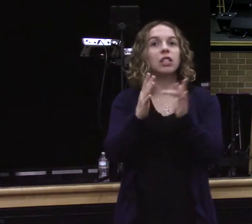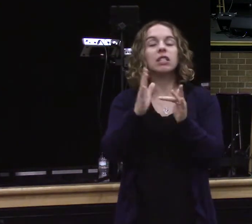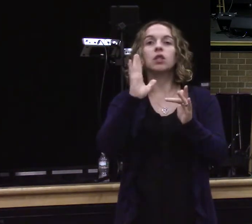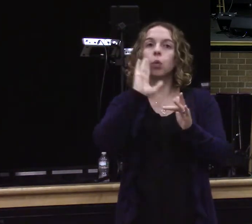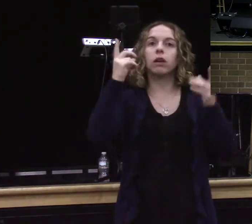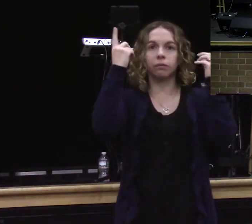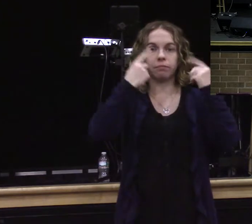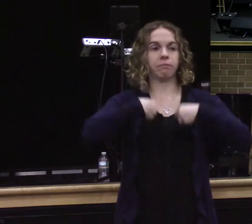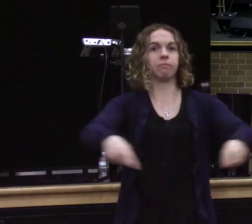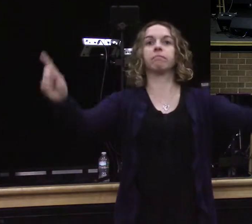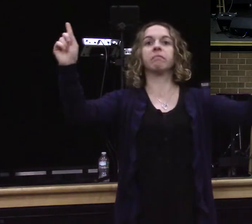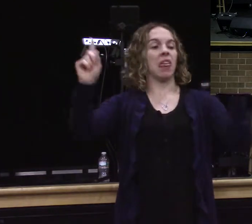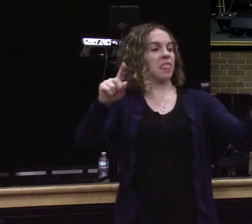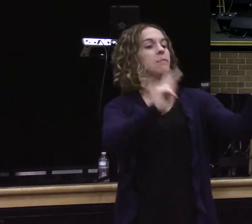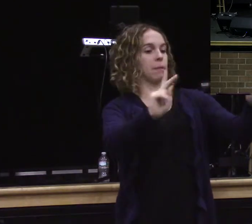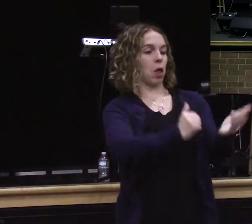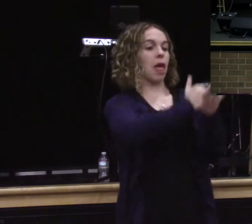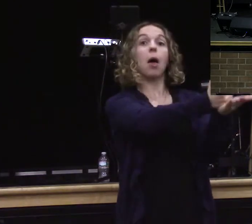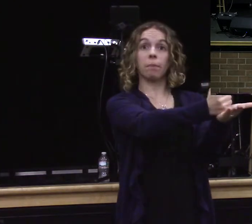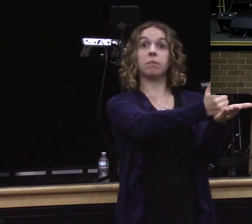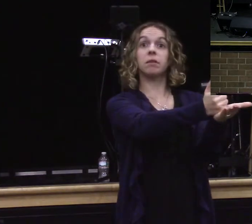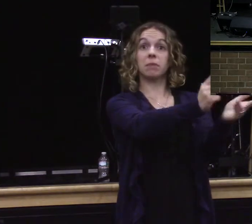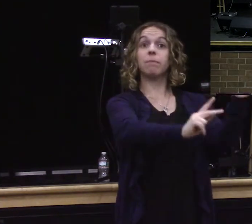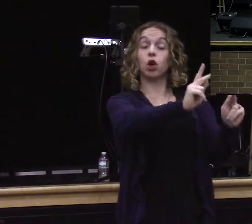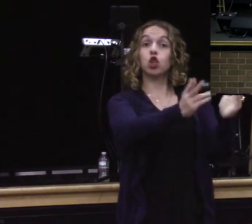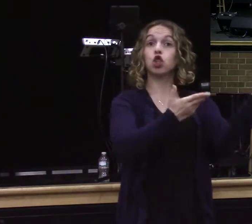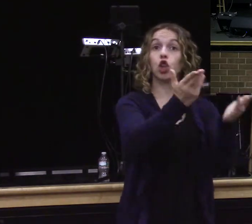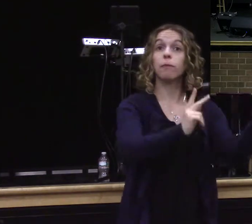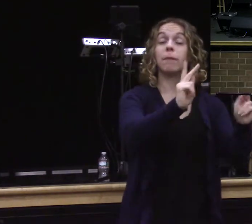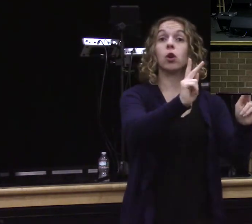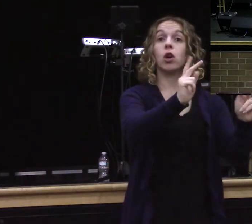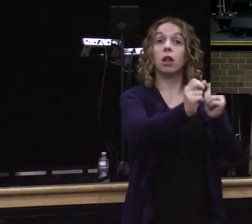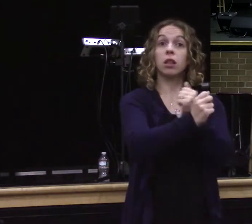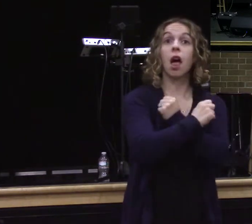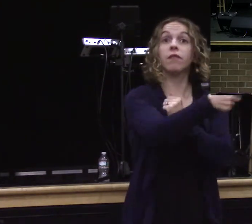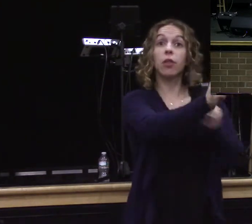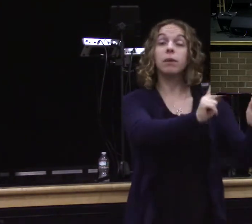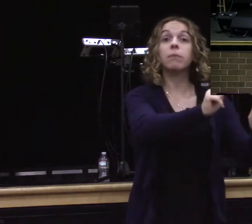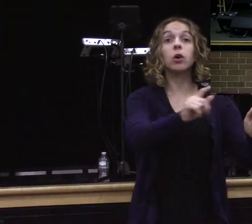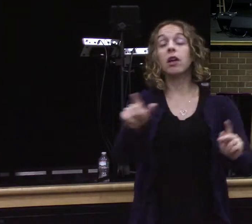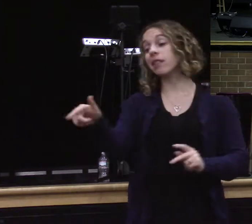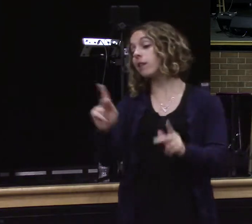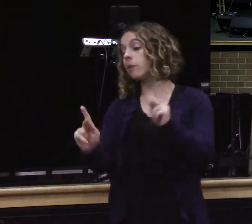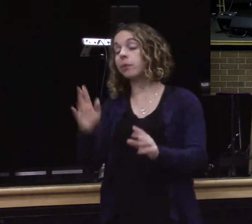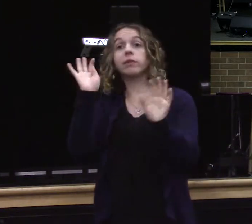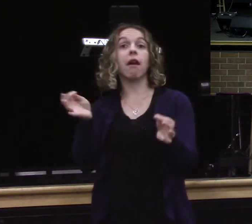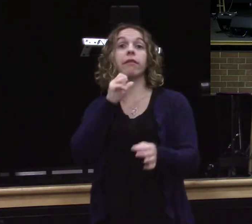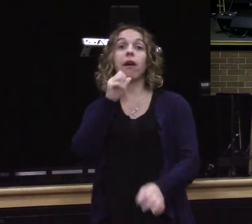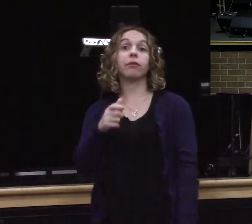showing of who helped and who chose not to help. Do you know. It goes further when you study the scriptures.